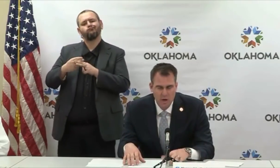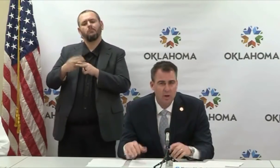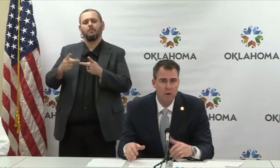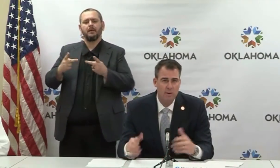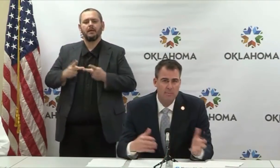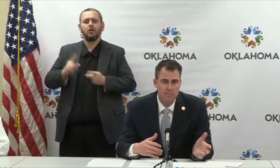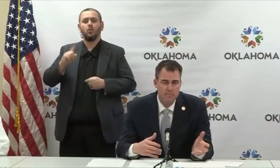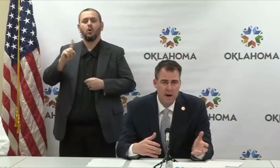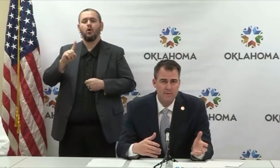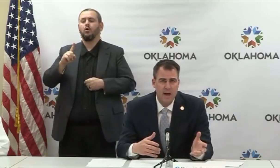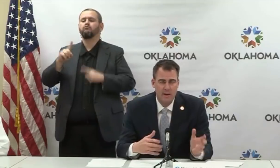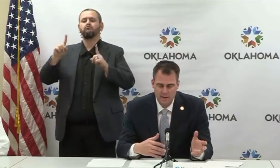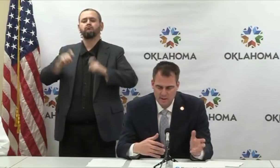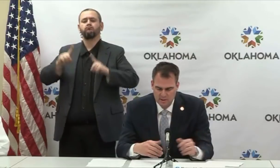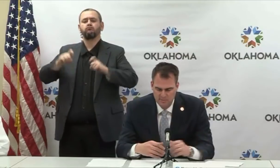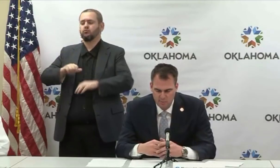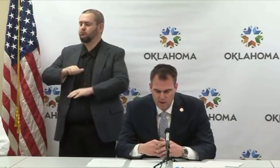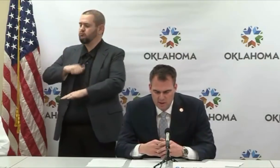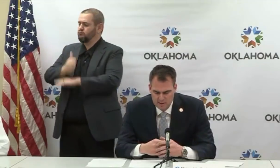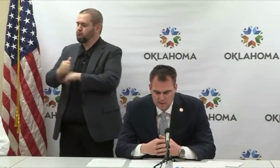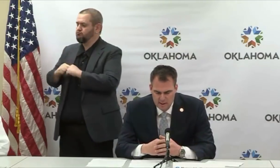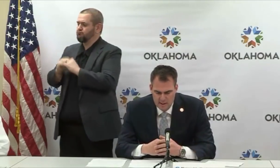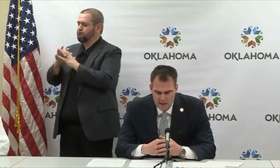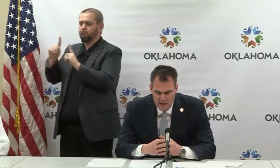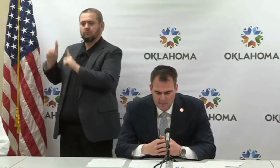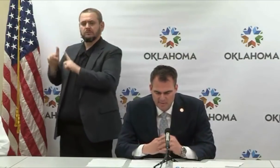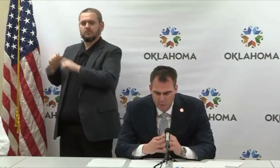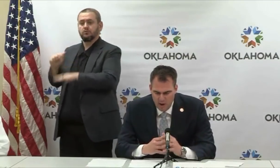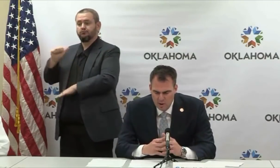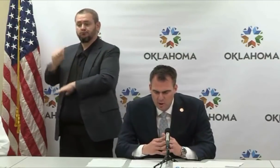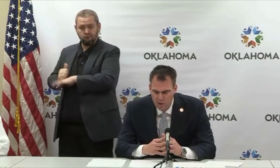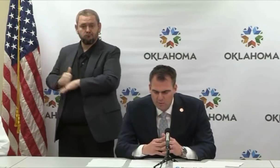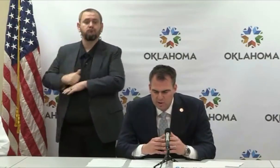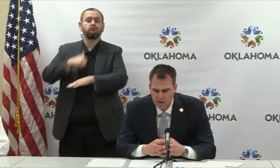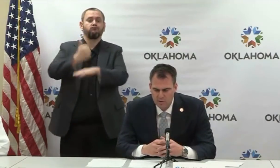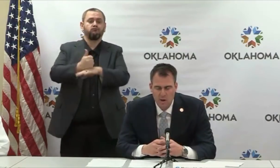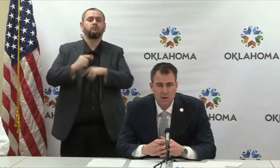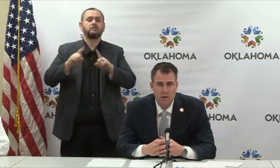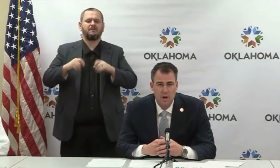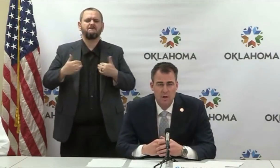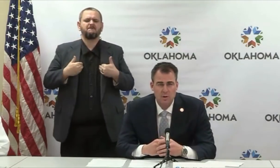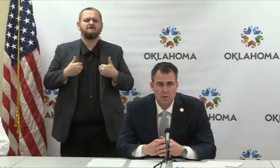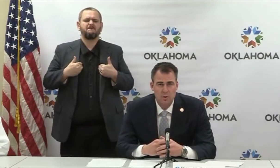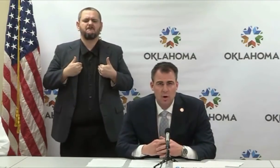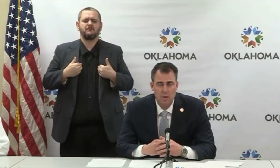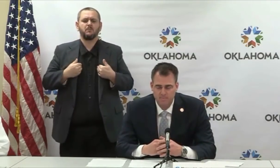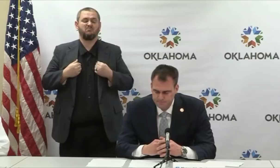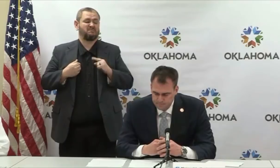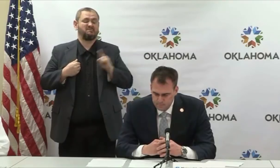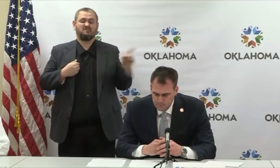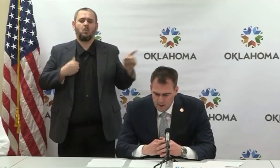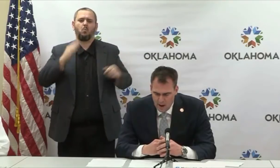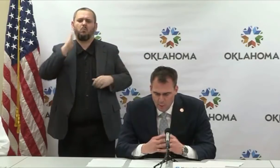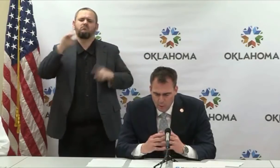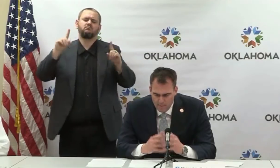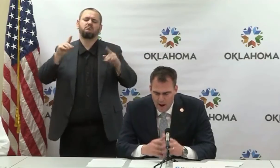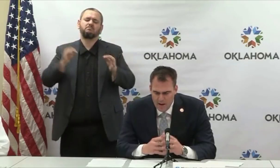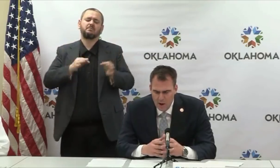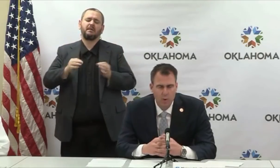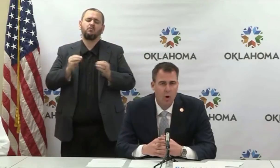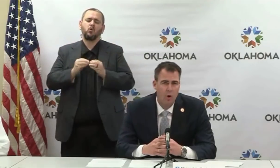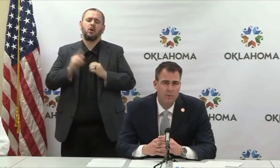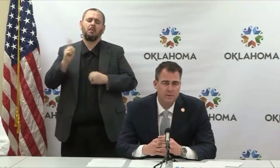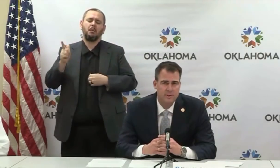tell you a little bit about that in just a few minutes. Before I turn it over to Secretary Schrum, I want to